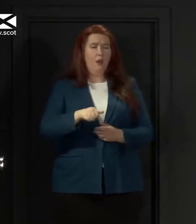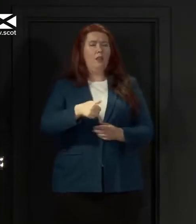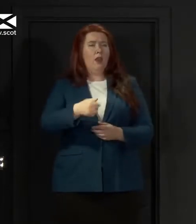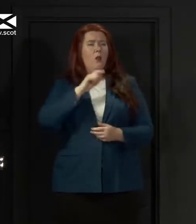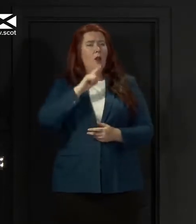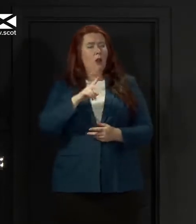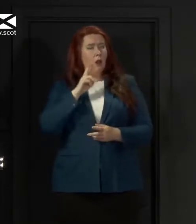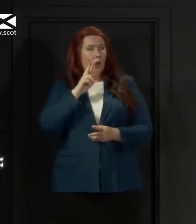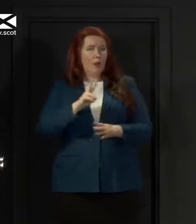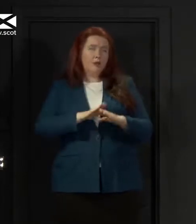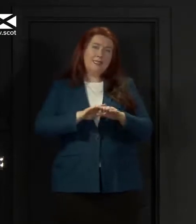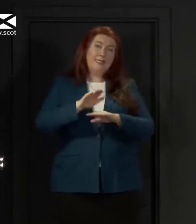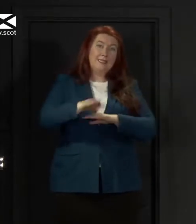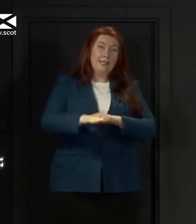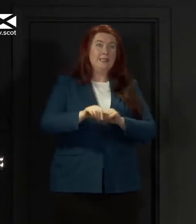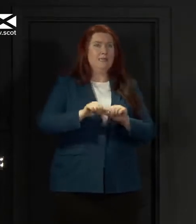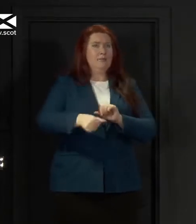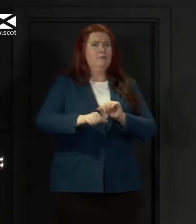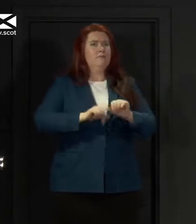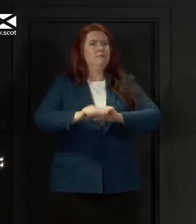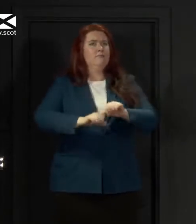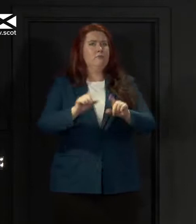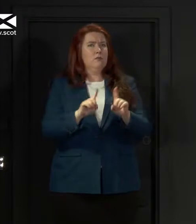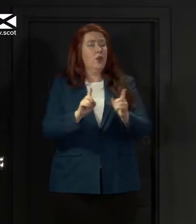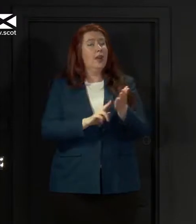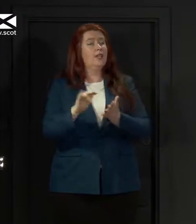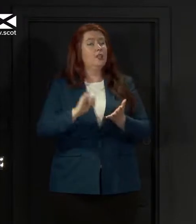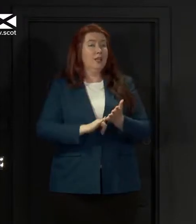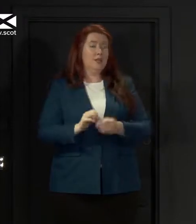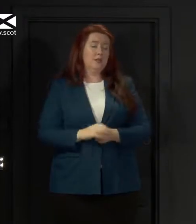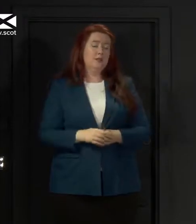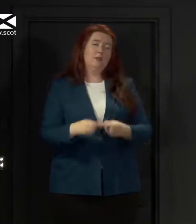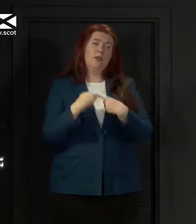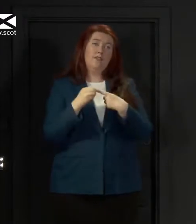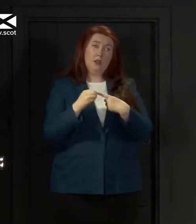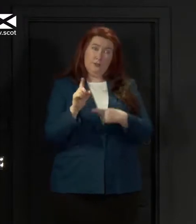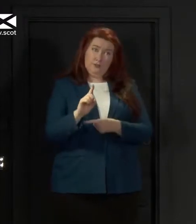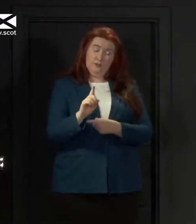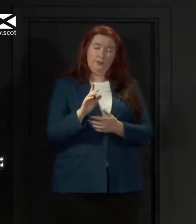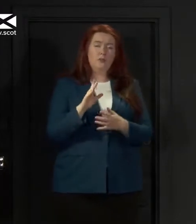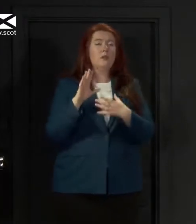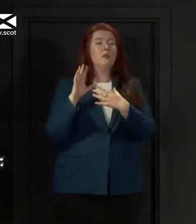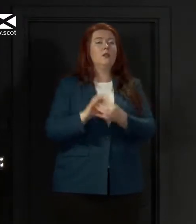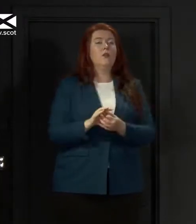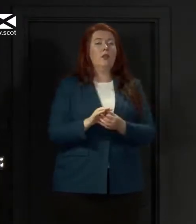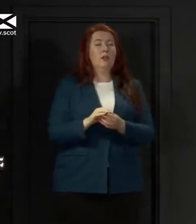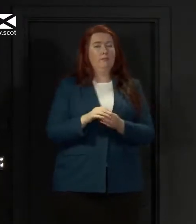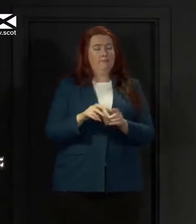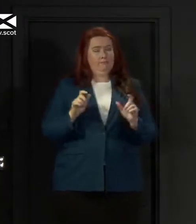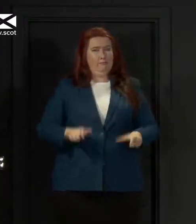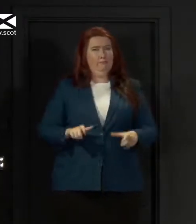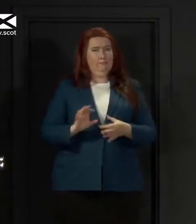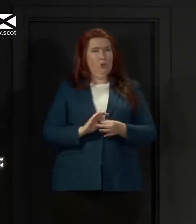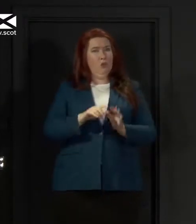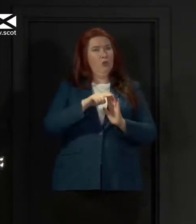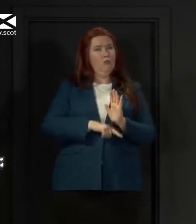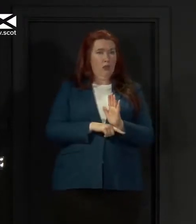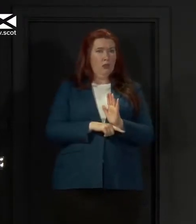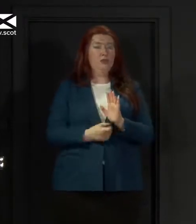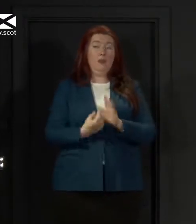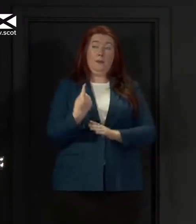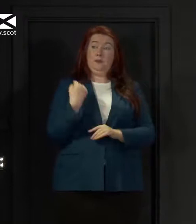on the next steps for the NHS. The first relates to the lockdown restrictions which took effect on Friday.